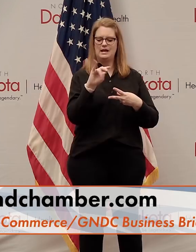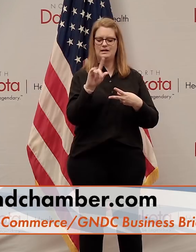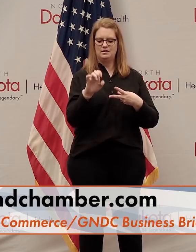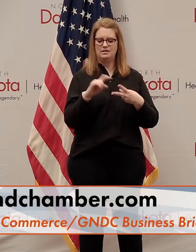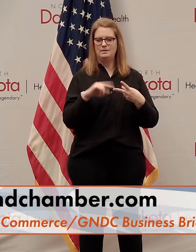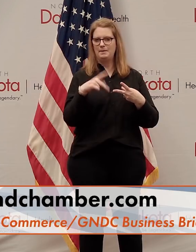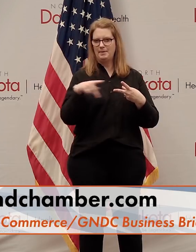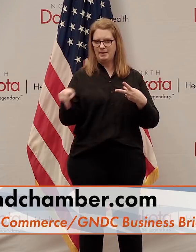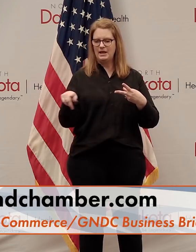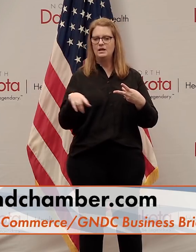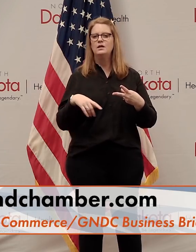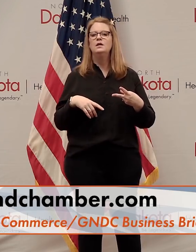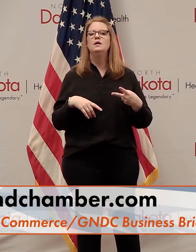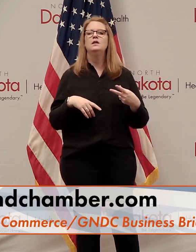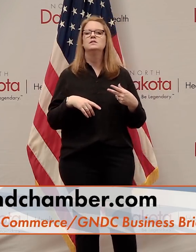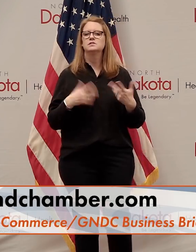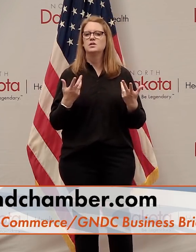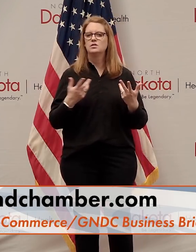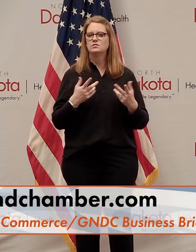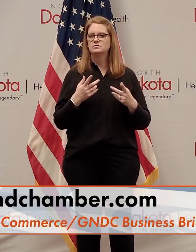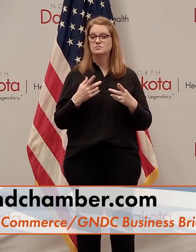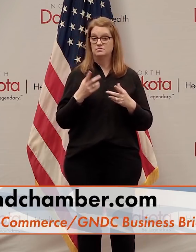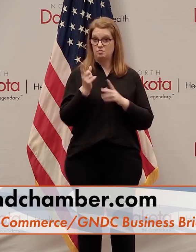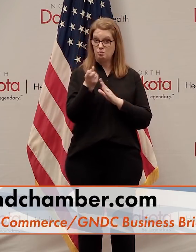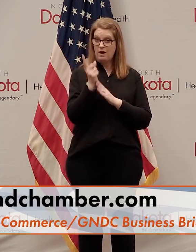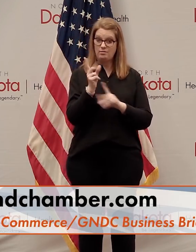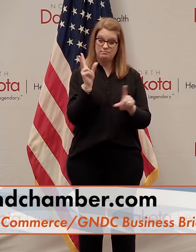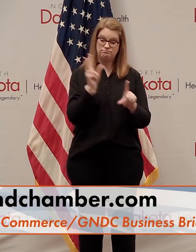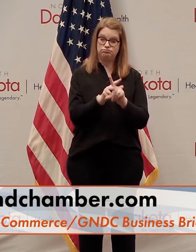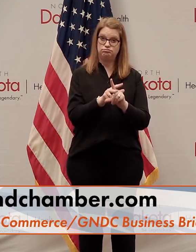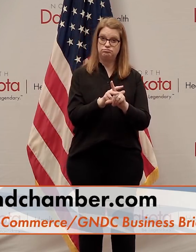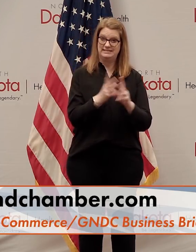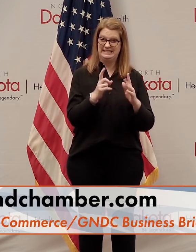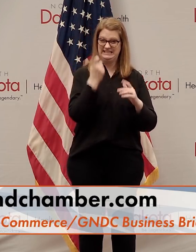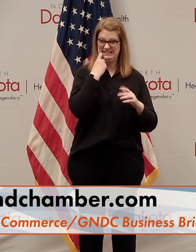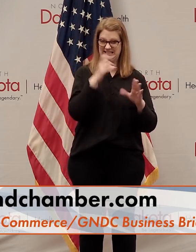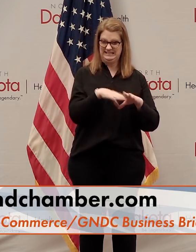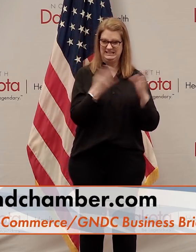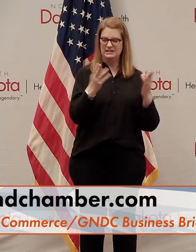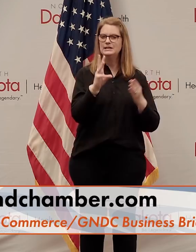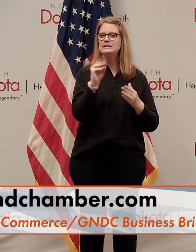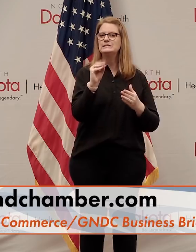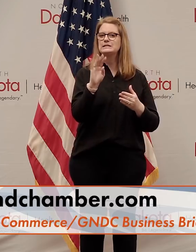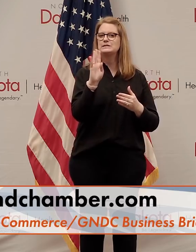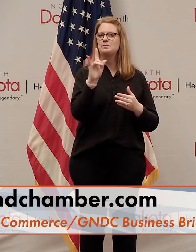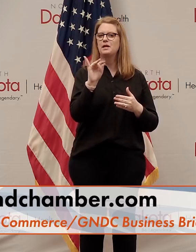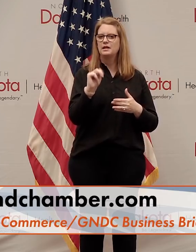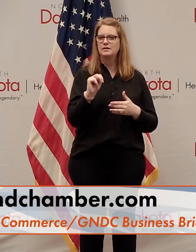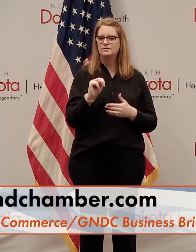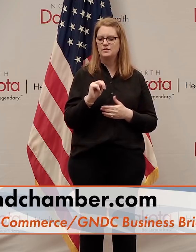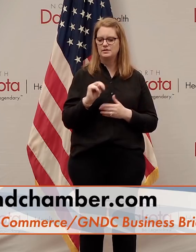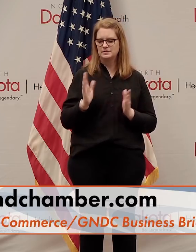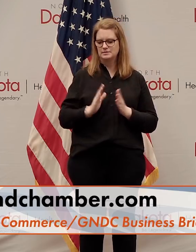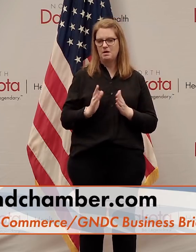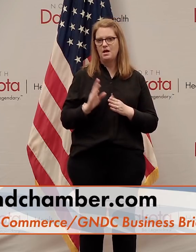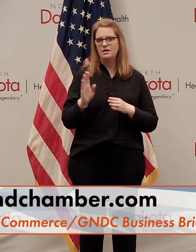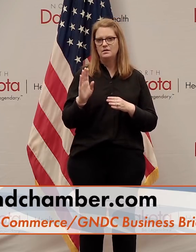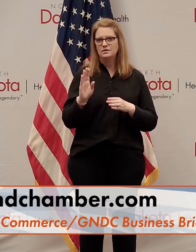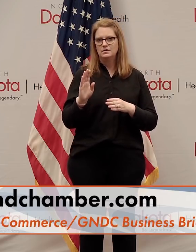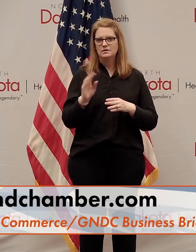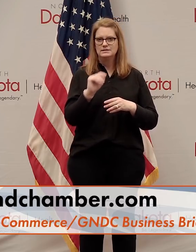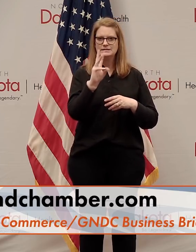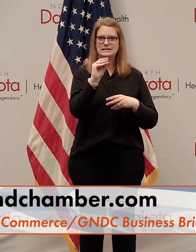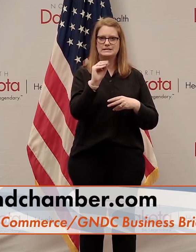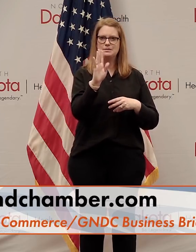for PPP. again, get your applications in. Those open today, Monday, $60 billion for small, midsize community lenders,